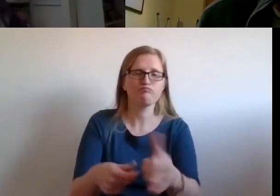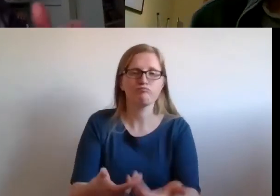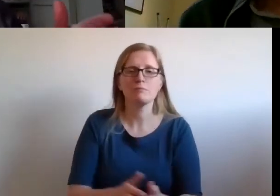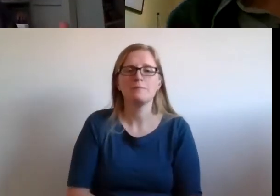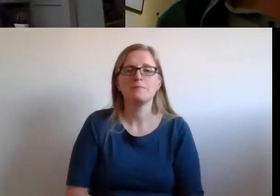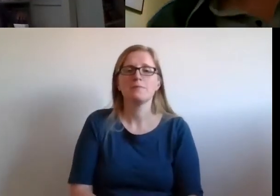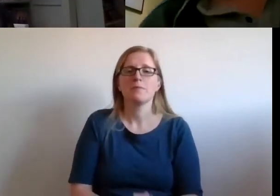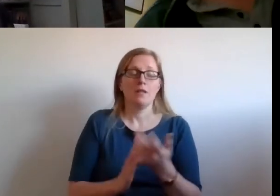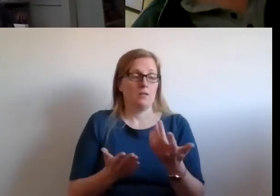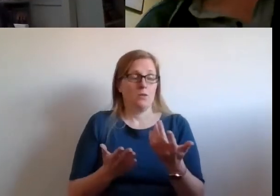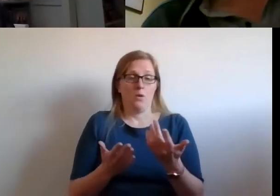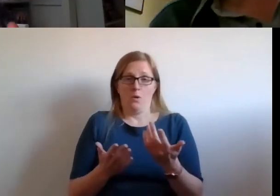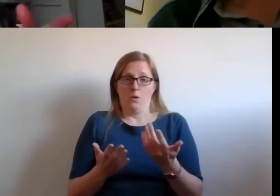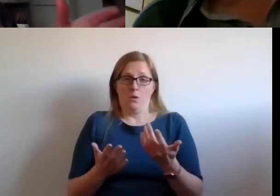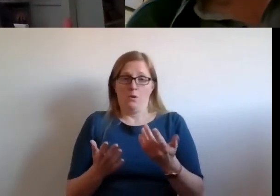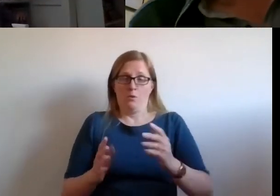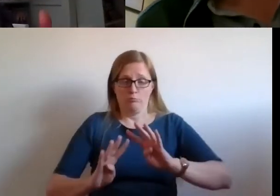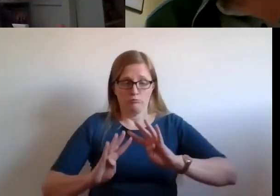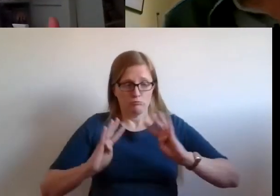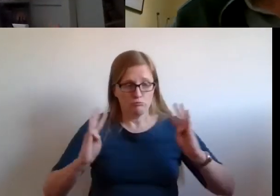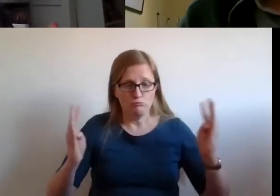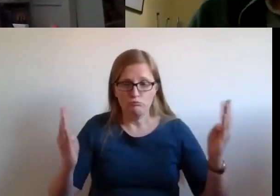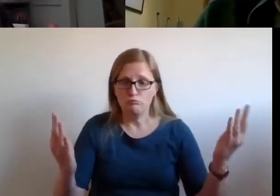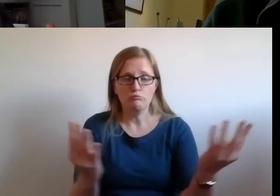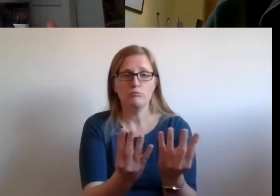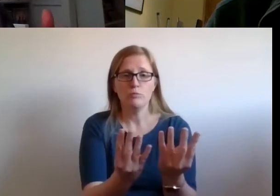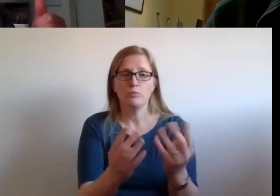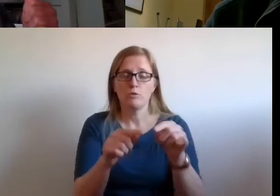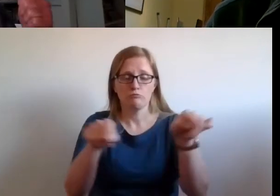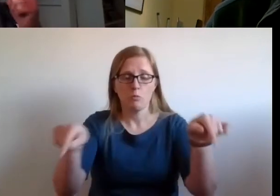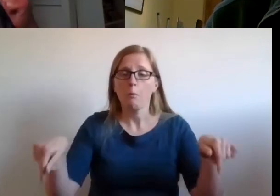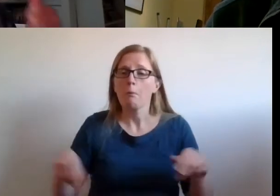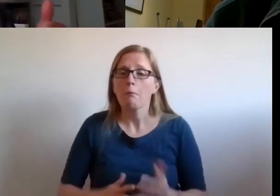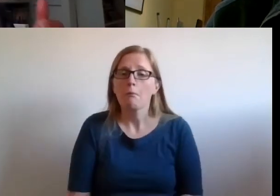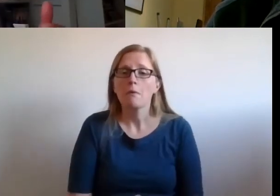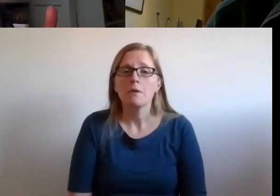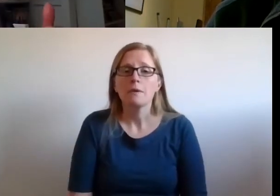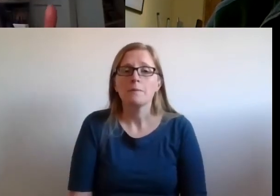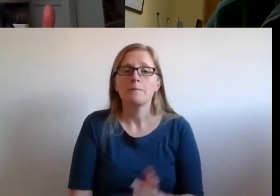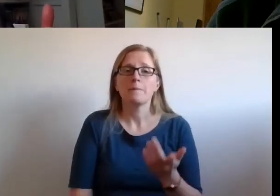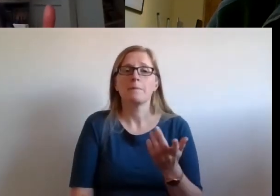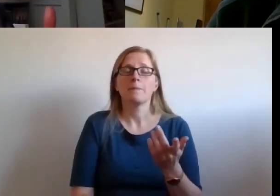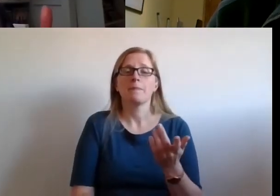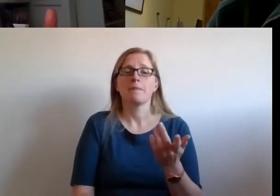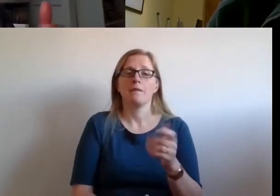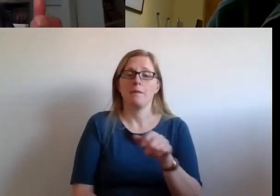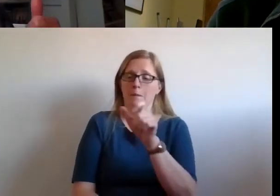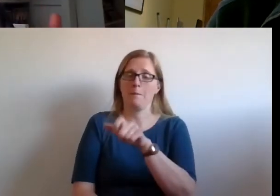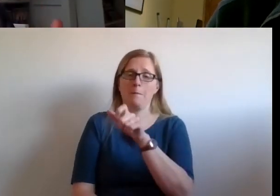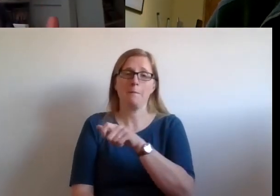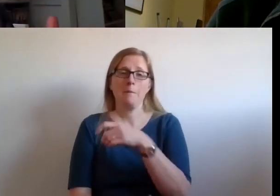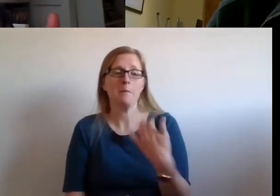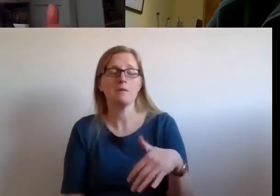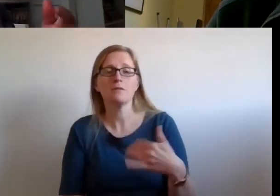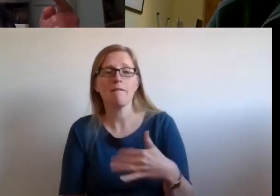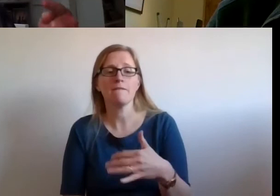sitting around the same series of tables in a room, the victims of historic child abuse, the